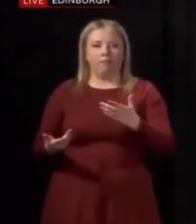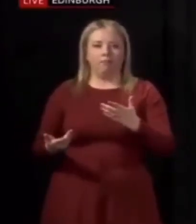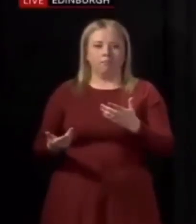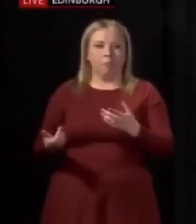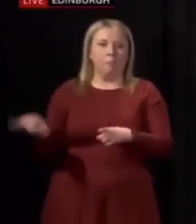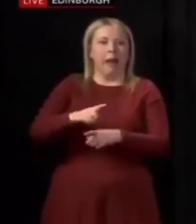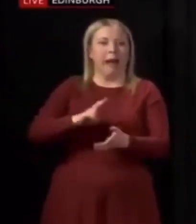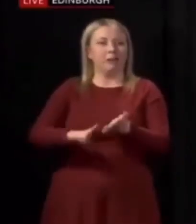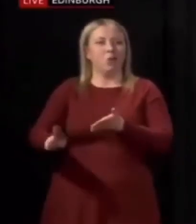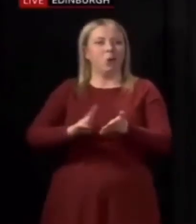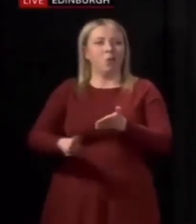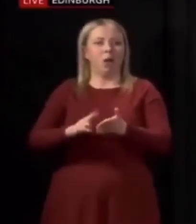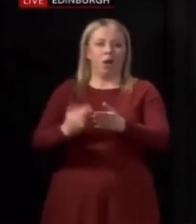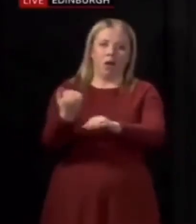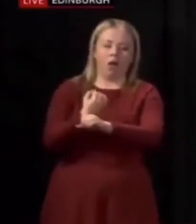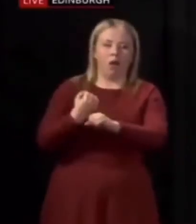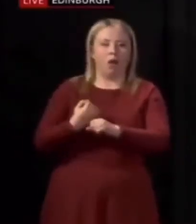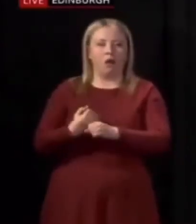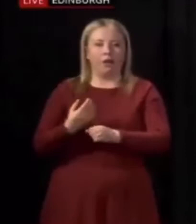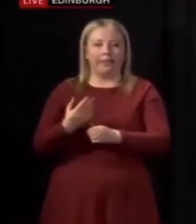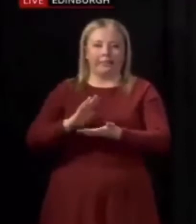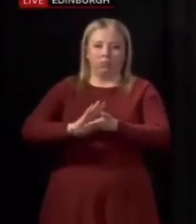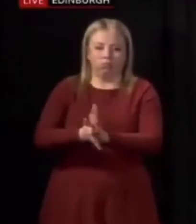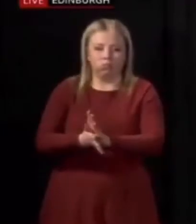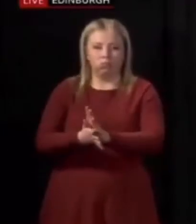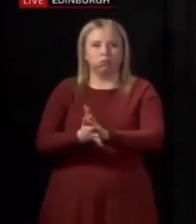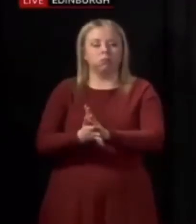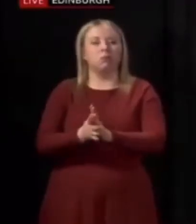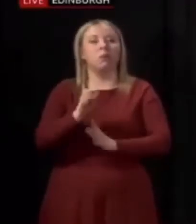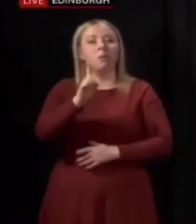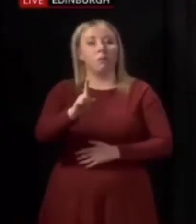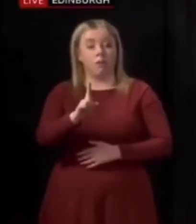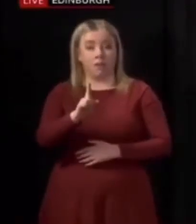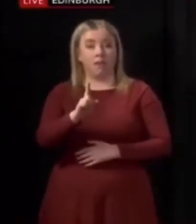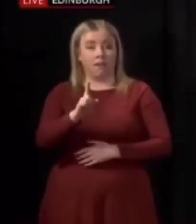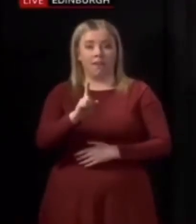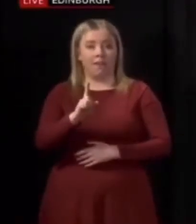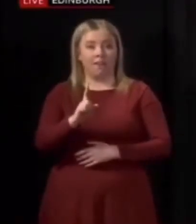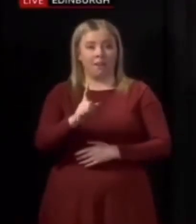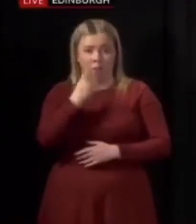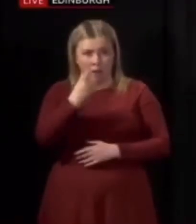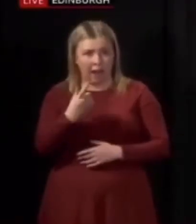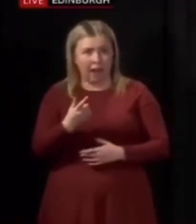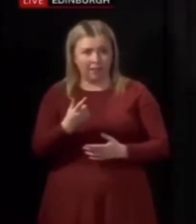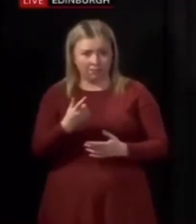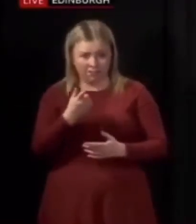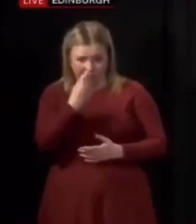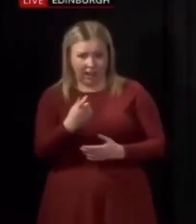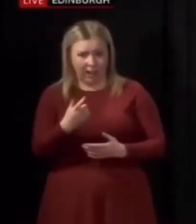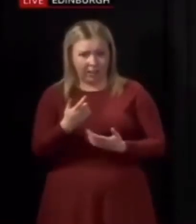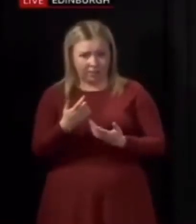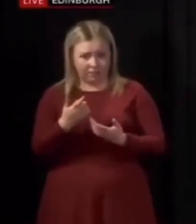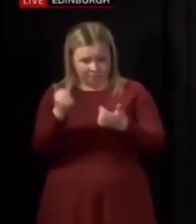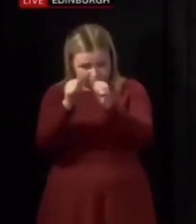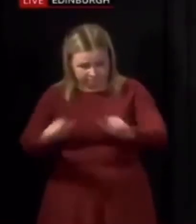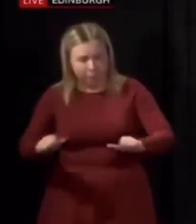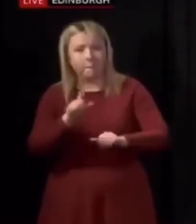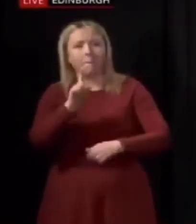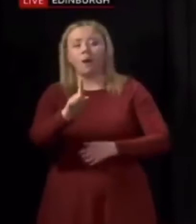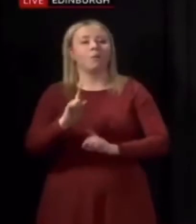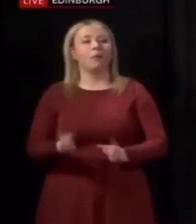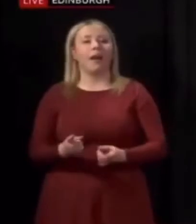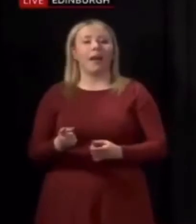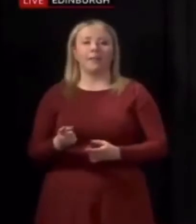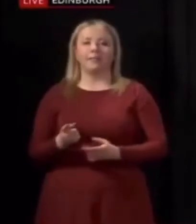virus doesn't apply to them and I'll tell you something else and I'll tell you for why if one mere arsehole runs up behind people then they're jogging with their big